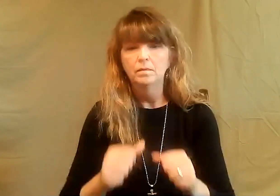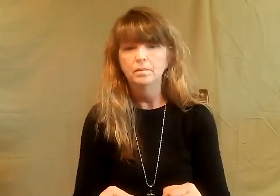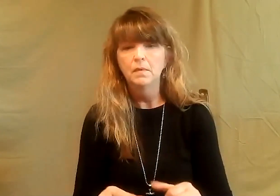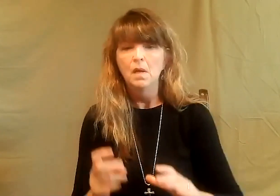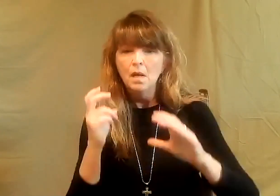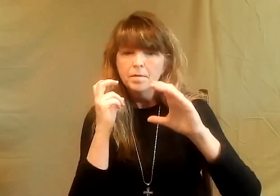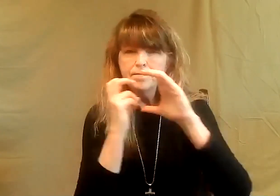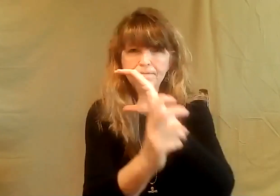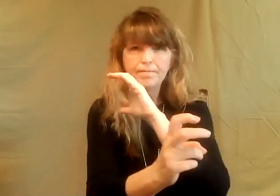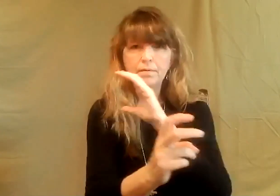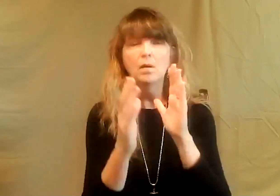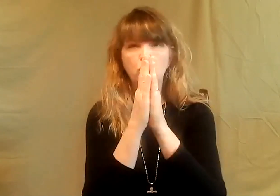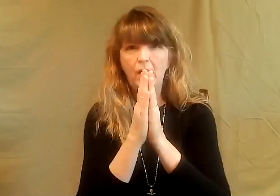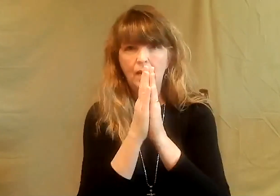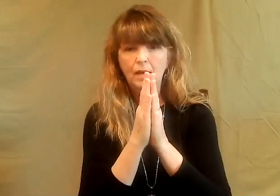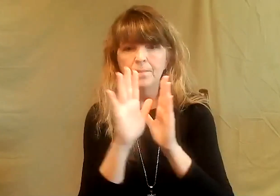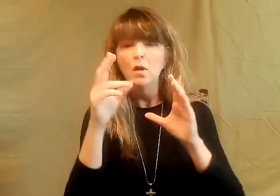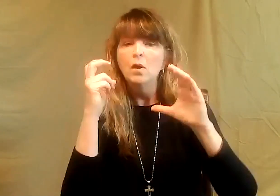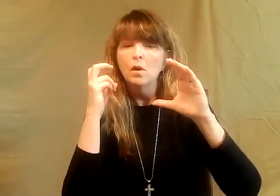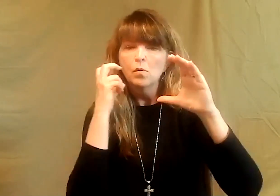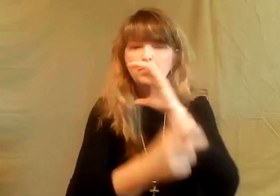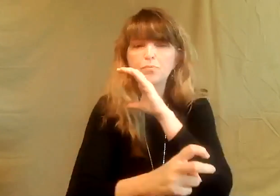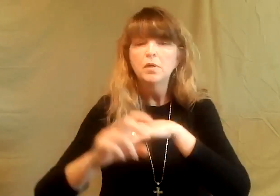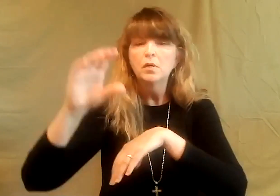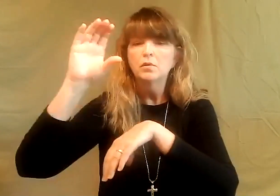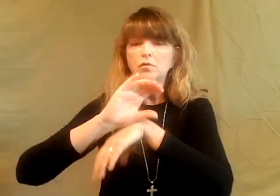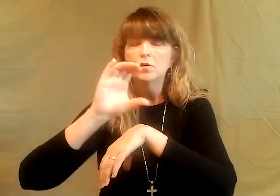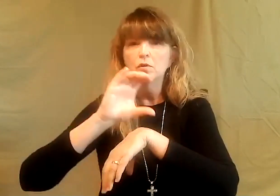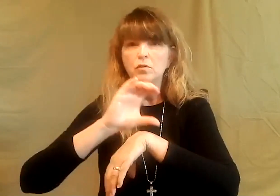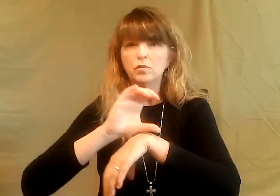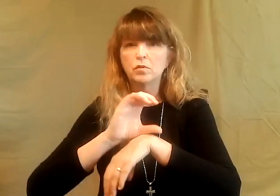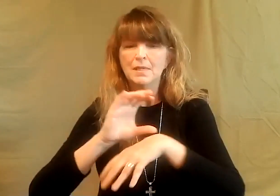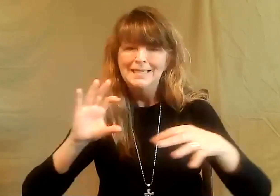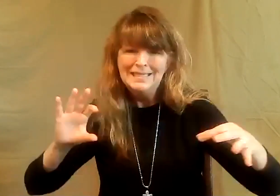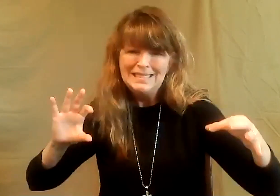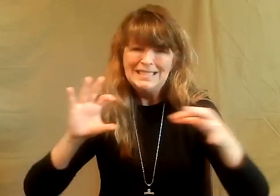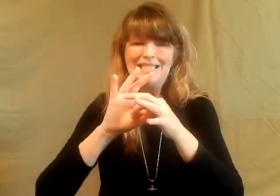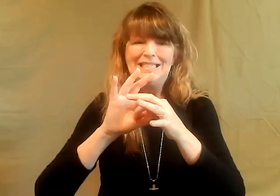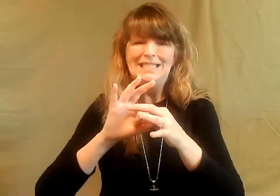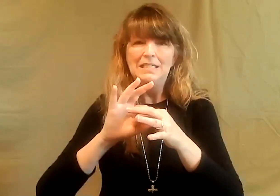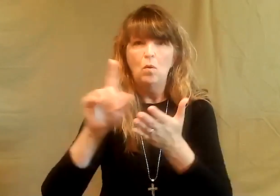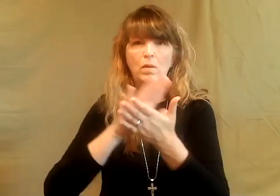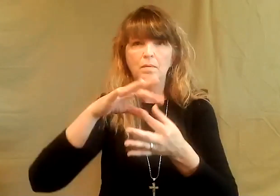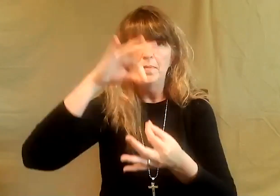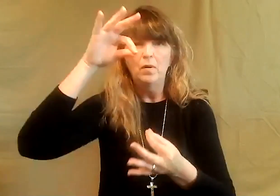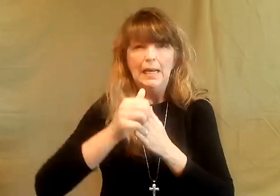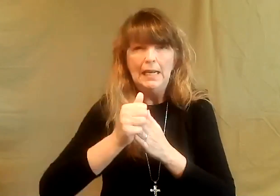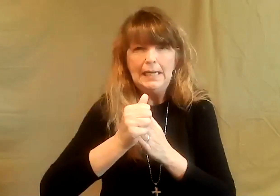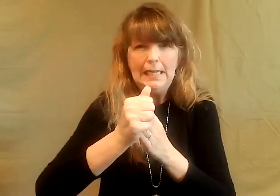You know, when I stayed immersed in God's word. So I encourage you to stay immersed in God's word, in prayer, in